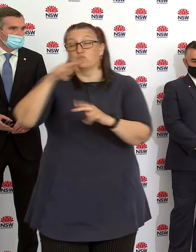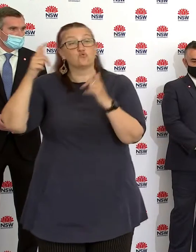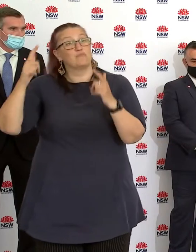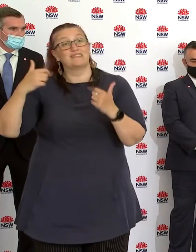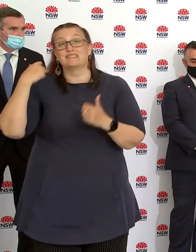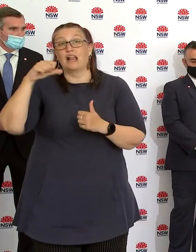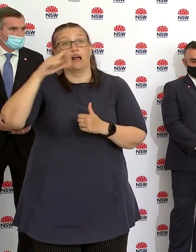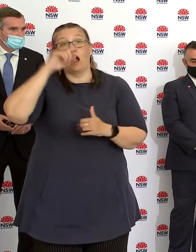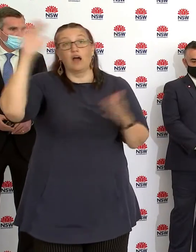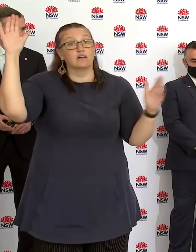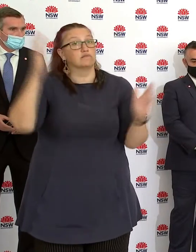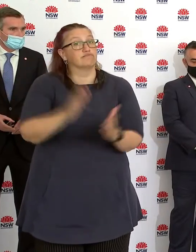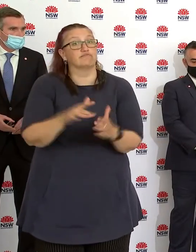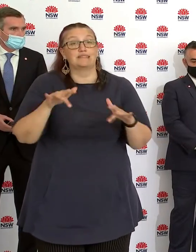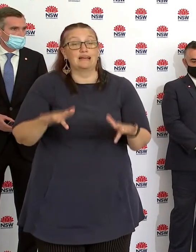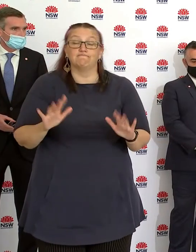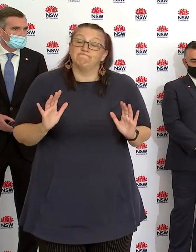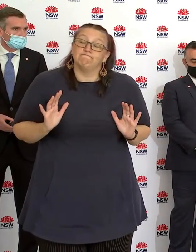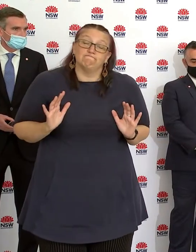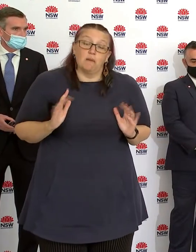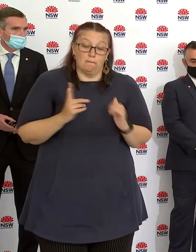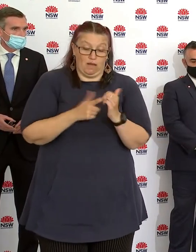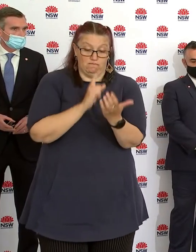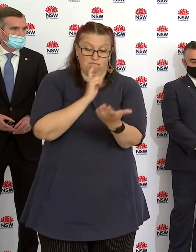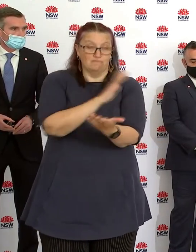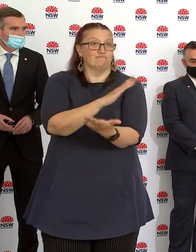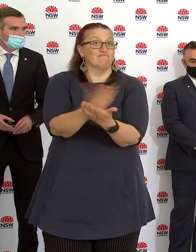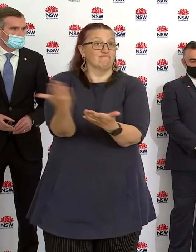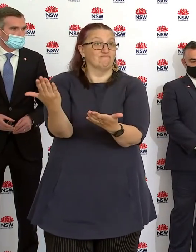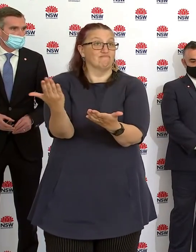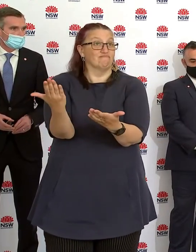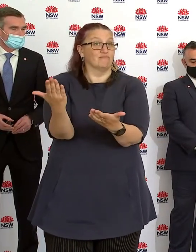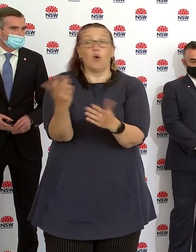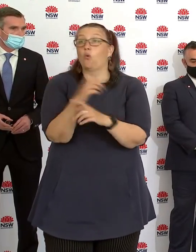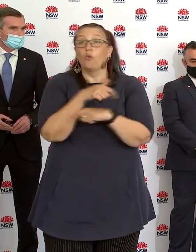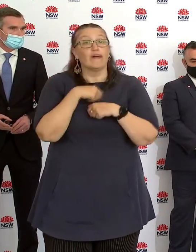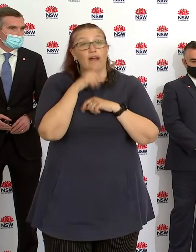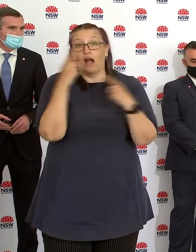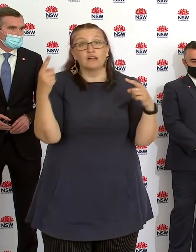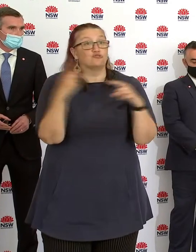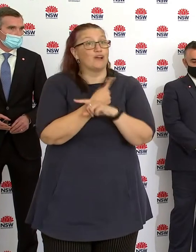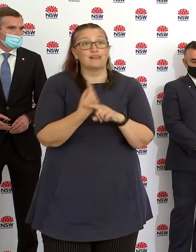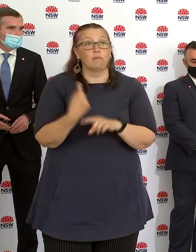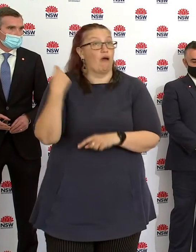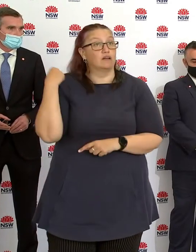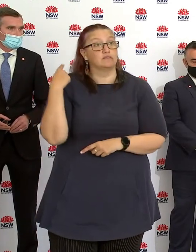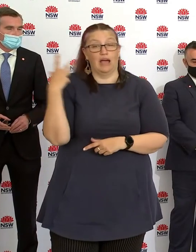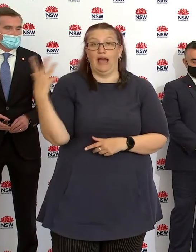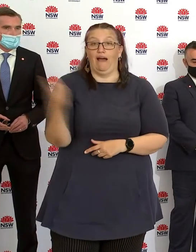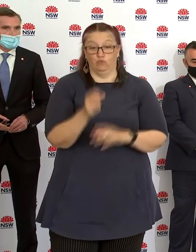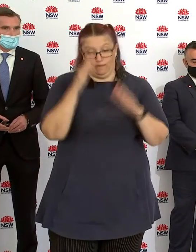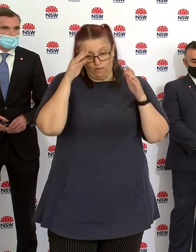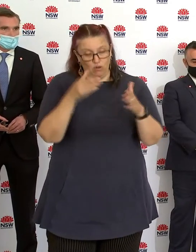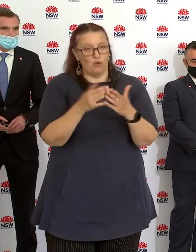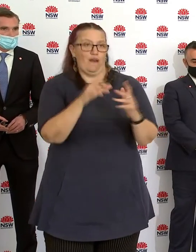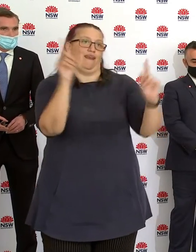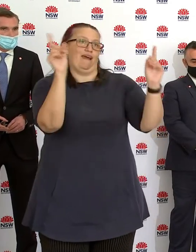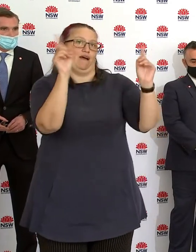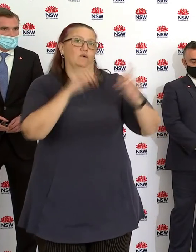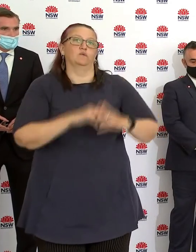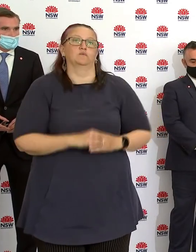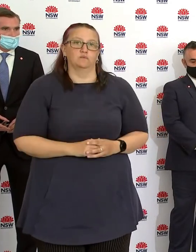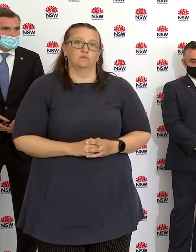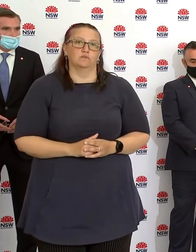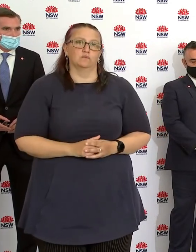And that's the reality. We have to deal with the cards that are here before us, we have to deal with the situation at hand. And that's why we've taken the action we